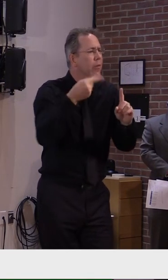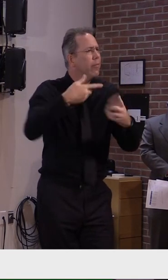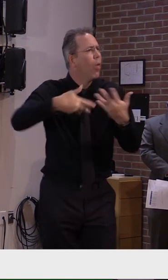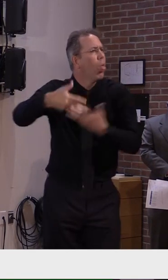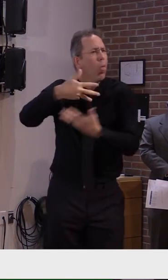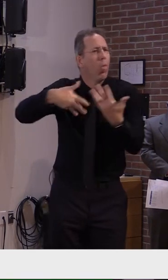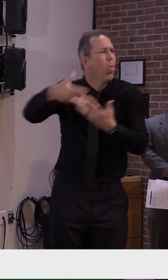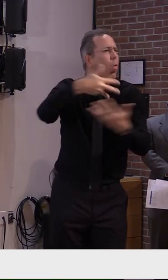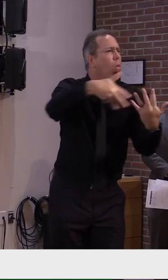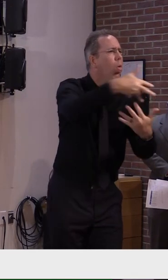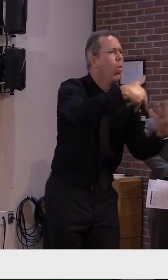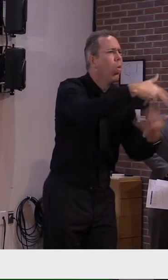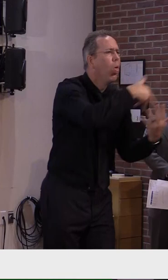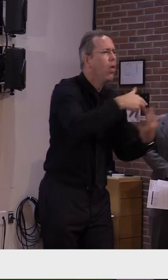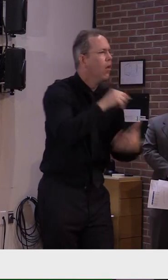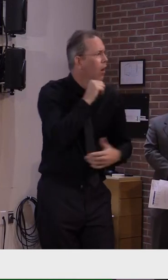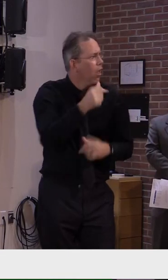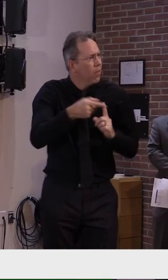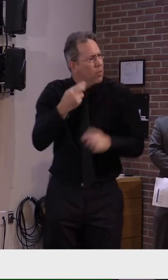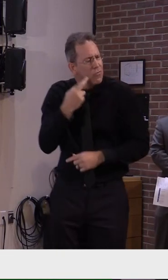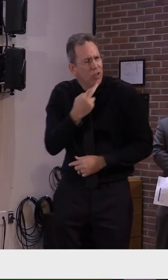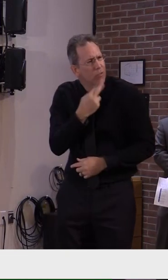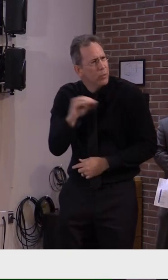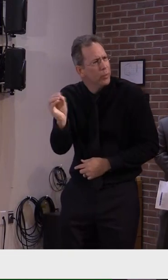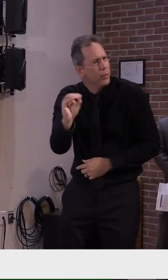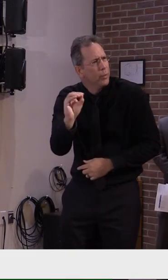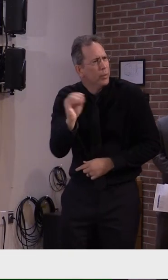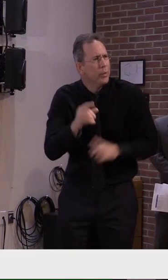hanging out at home or at bars and clubs.